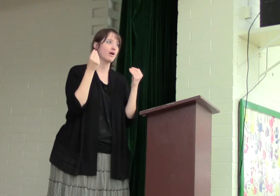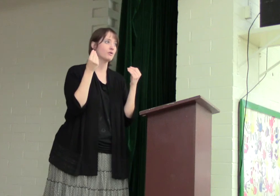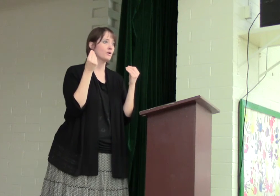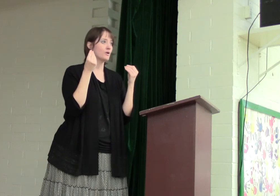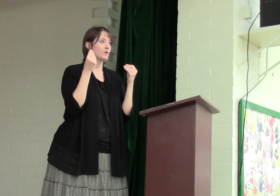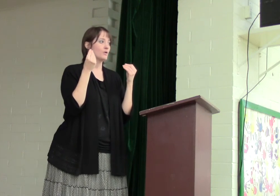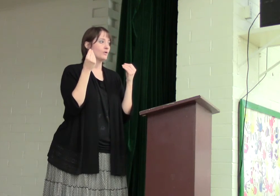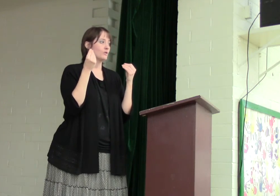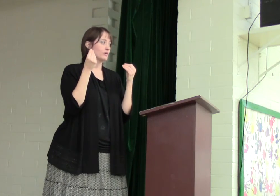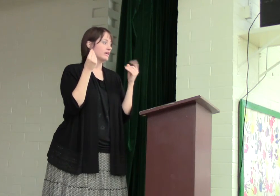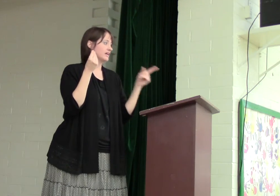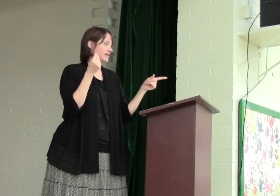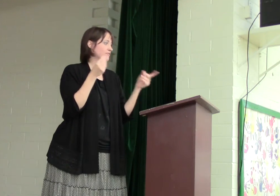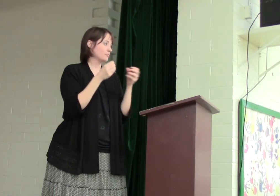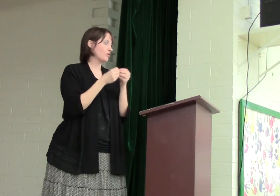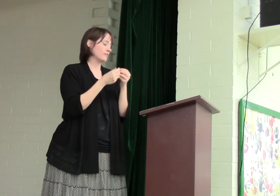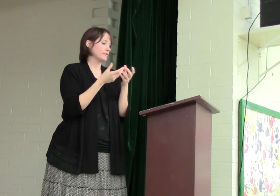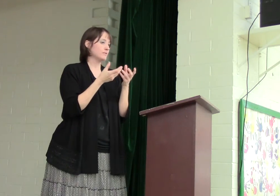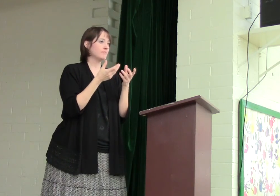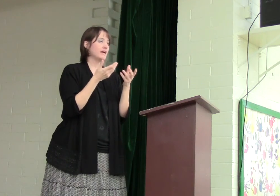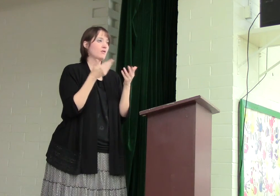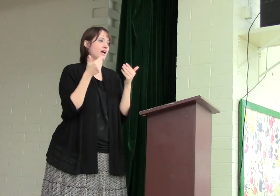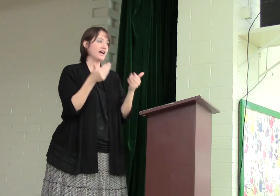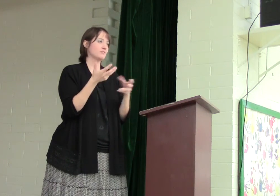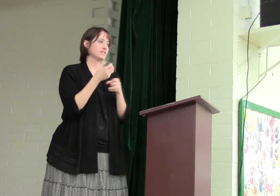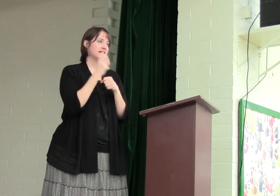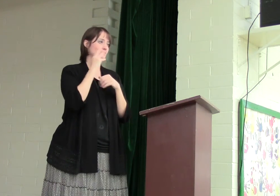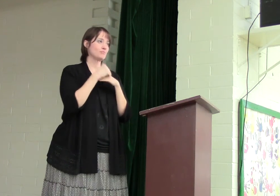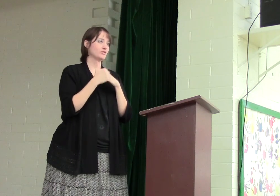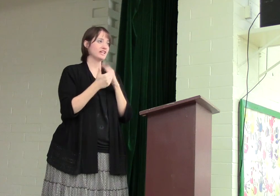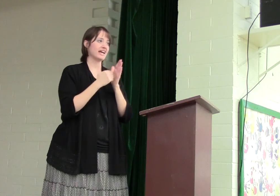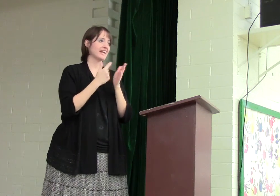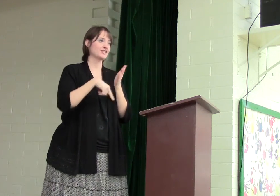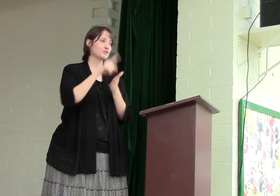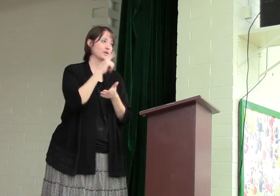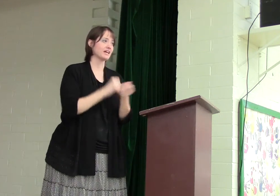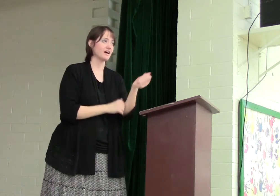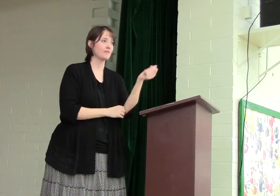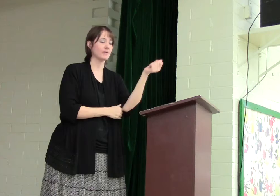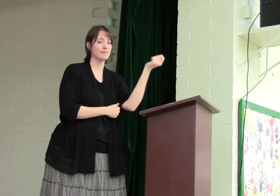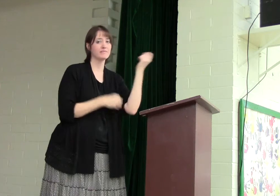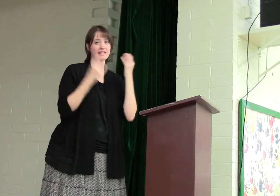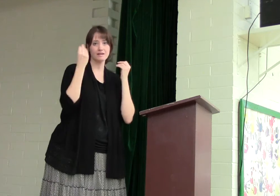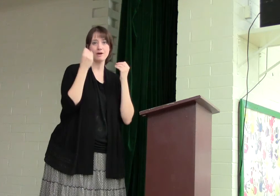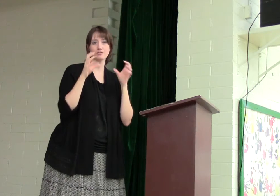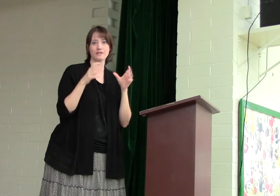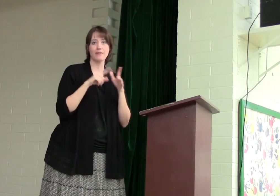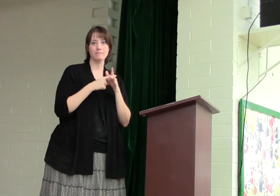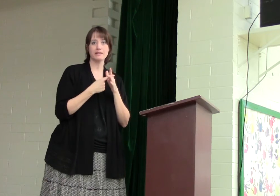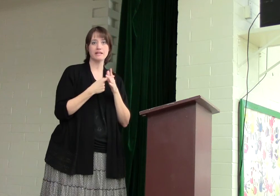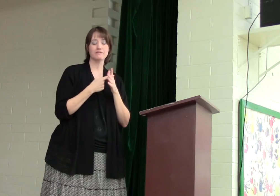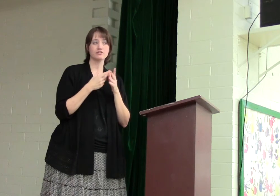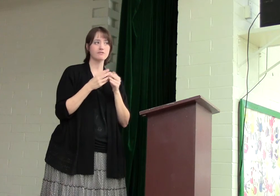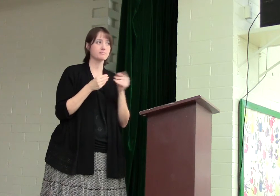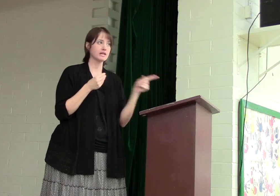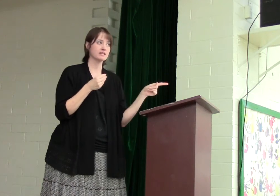even more. And we may go ahead and receive communion again next week. I'm thinking about doing that at the beginning of service, because